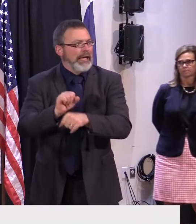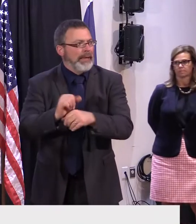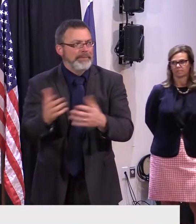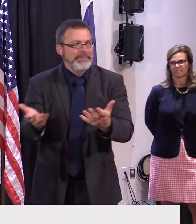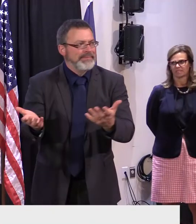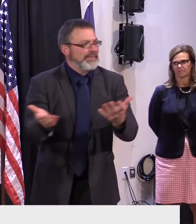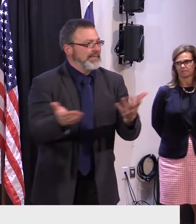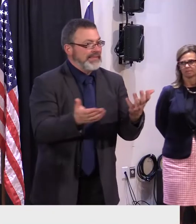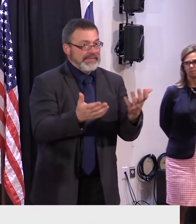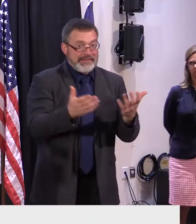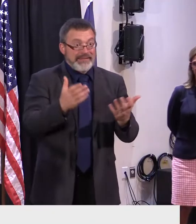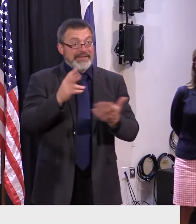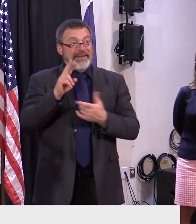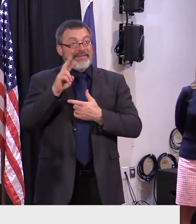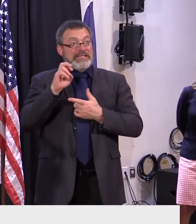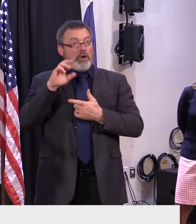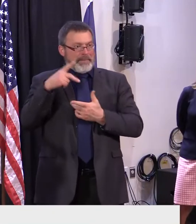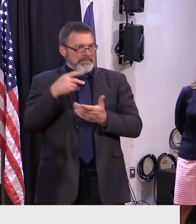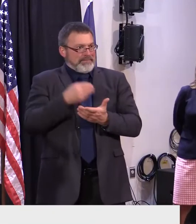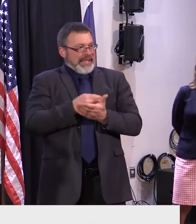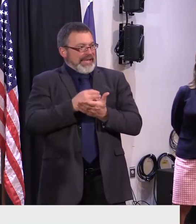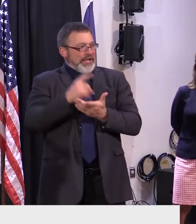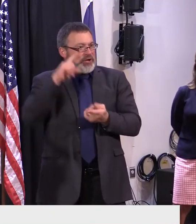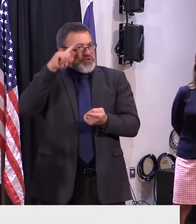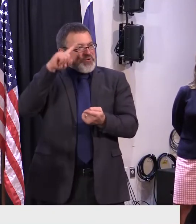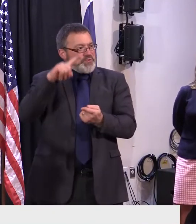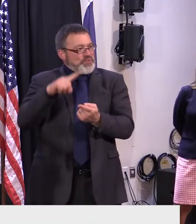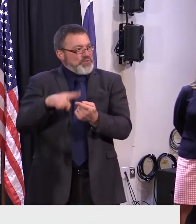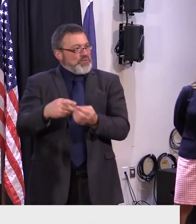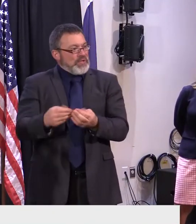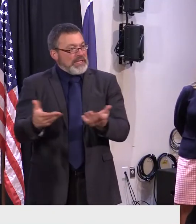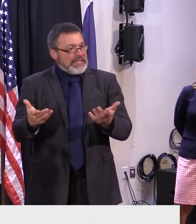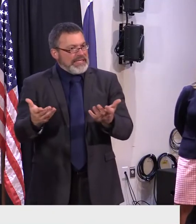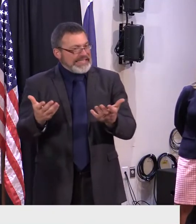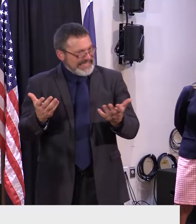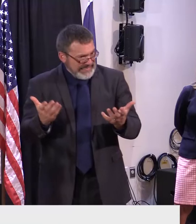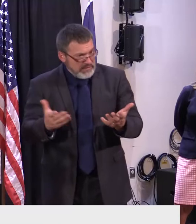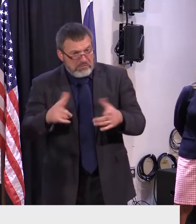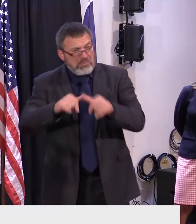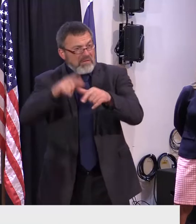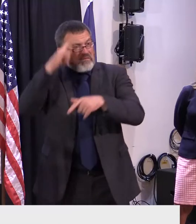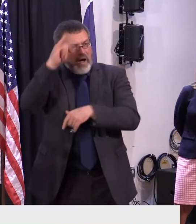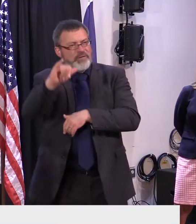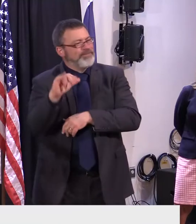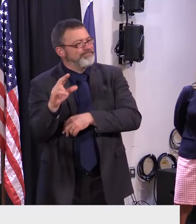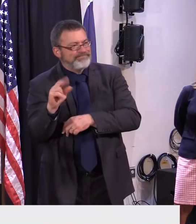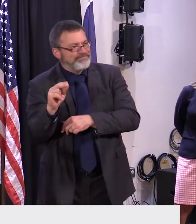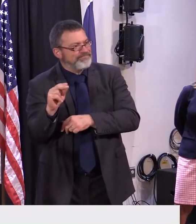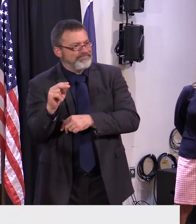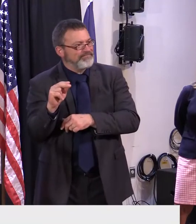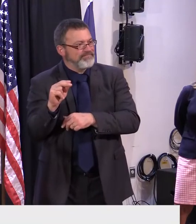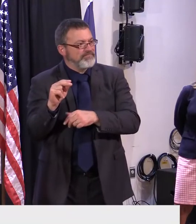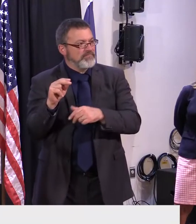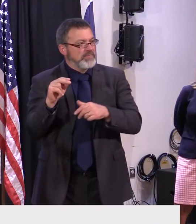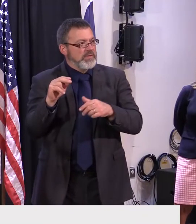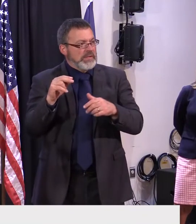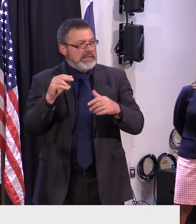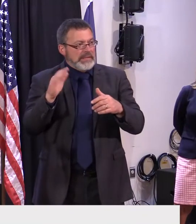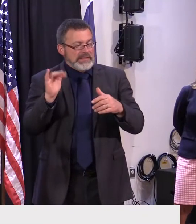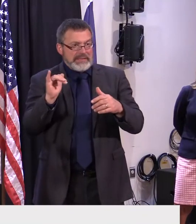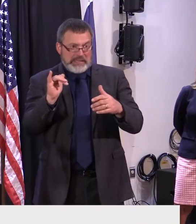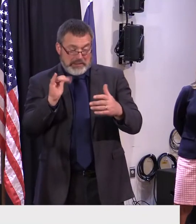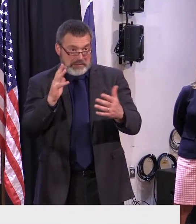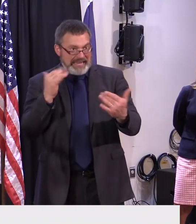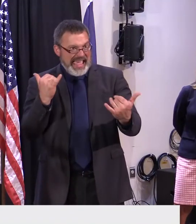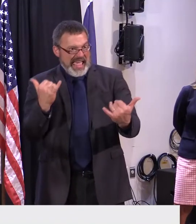perpetuity. So this day is coming quicker than we had hoped. But but at